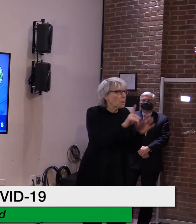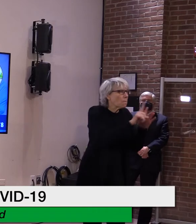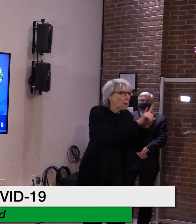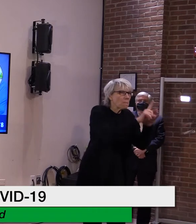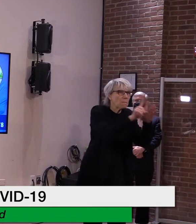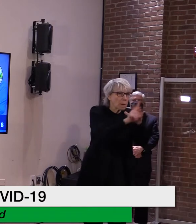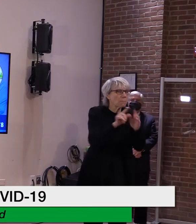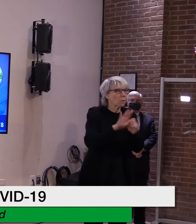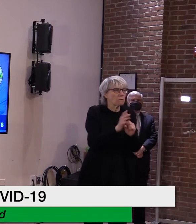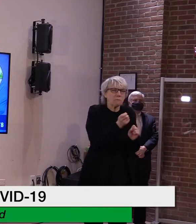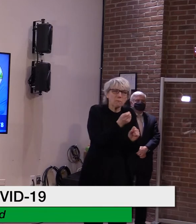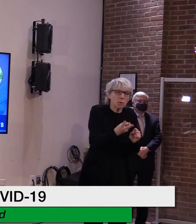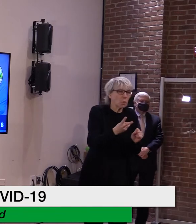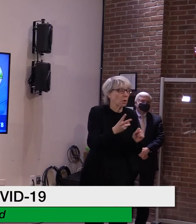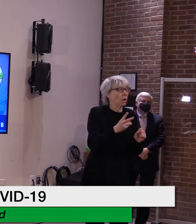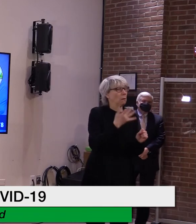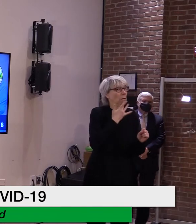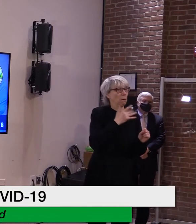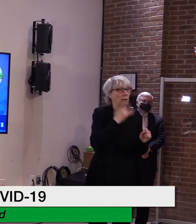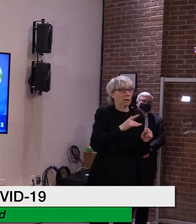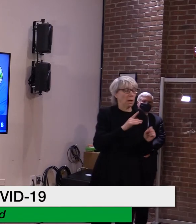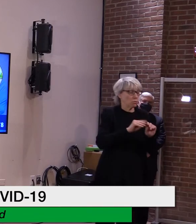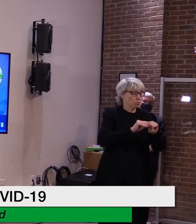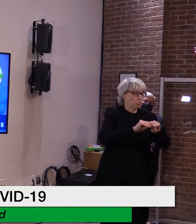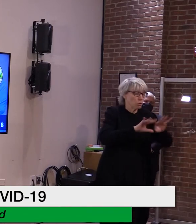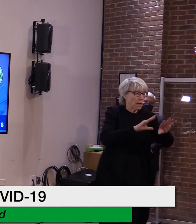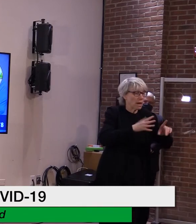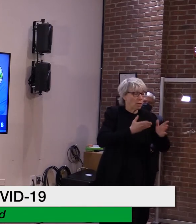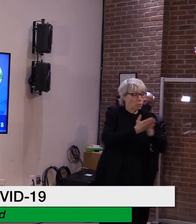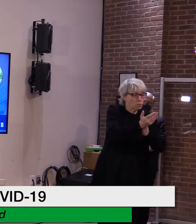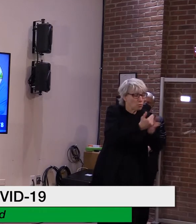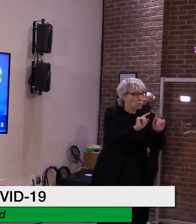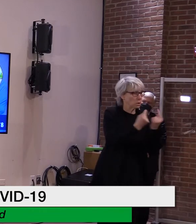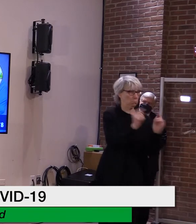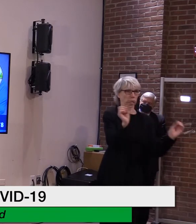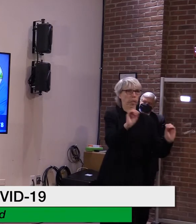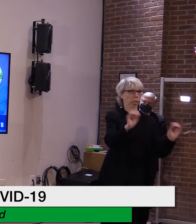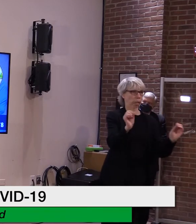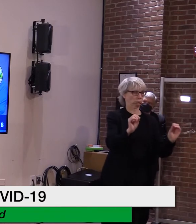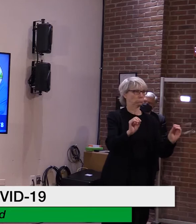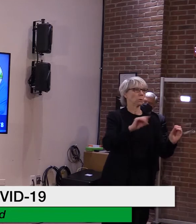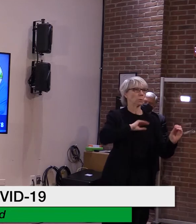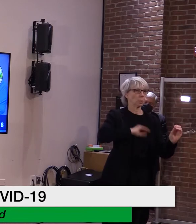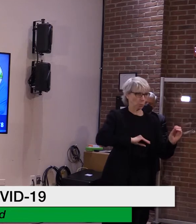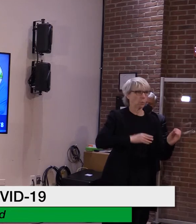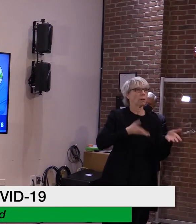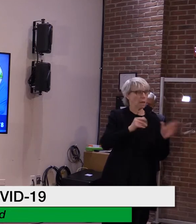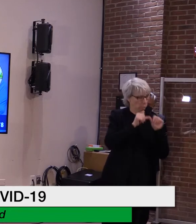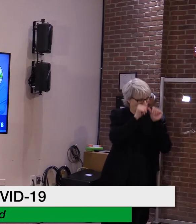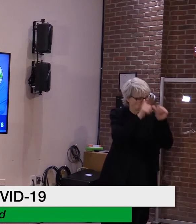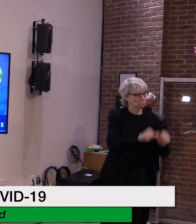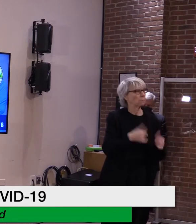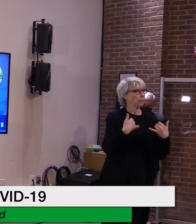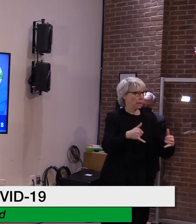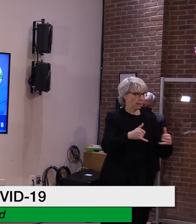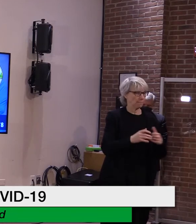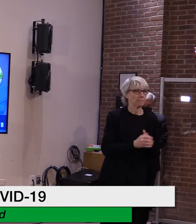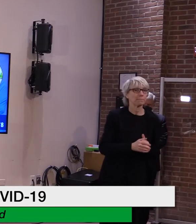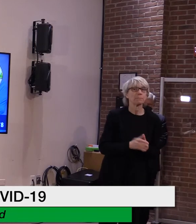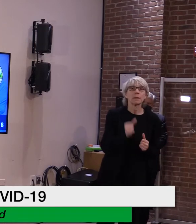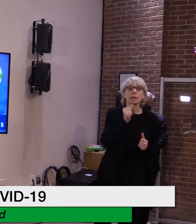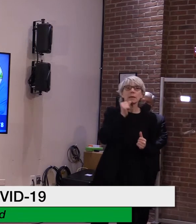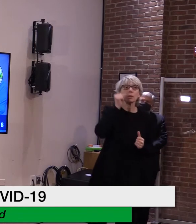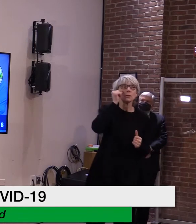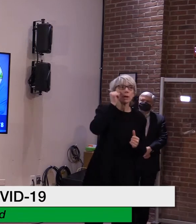but remarkably little disruption to team activities. You heard yesterday that we officially